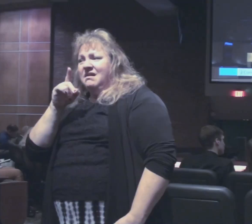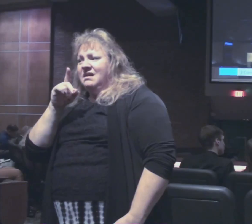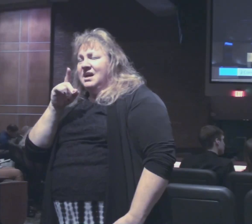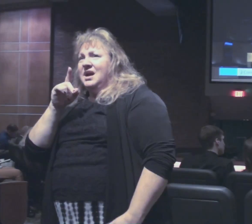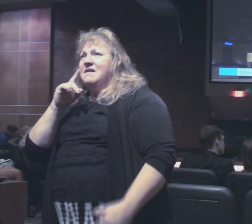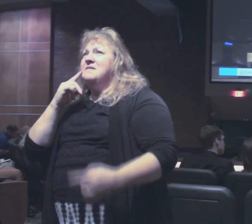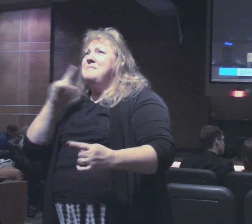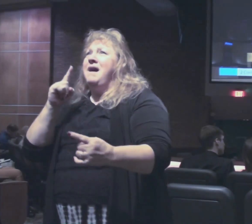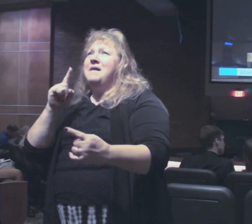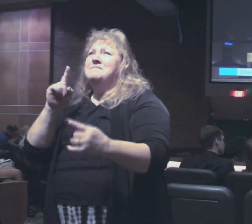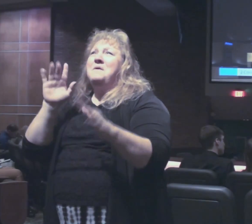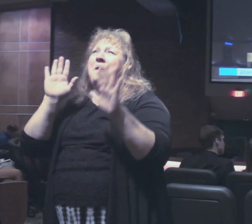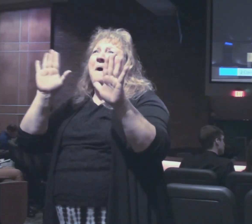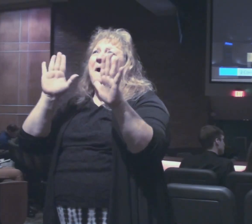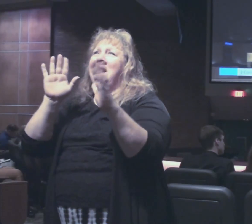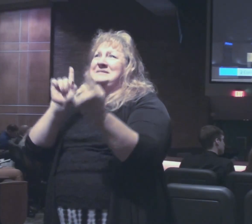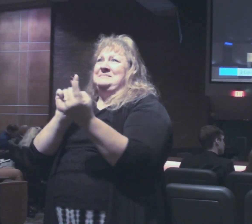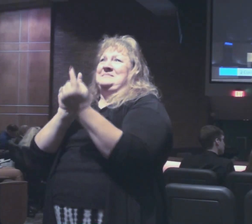to meet you